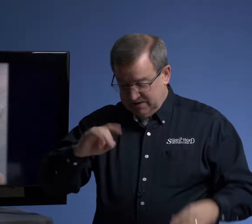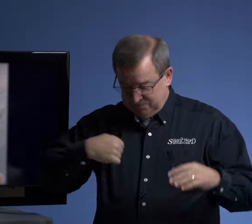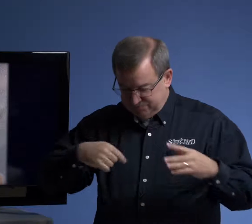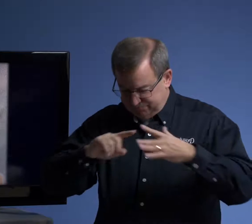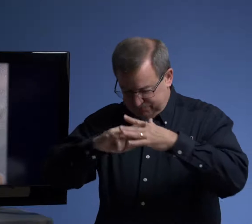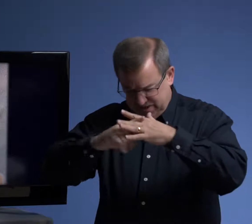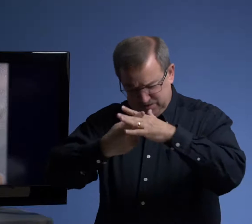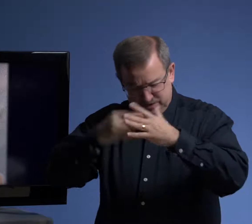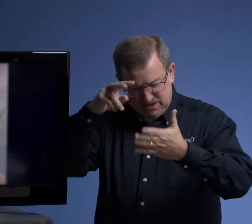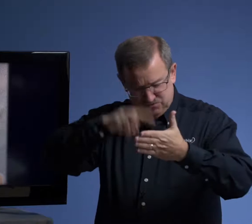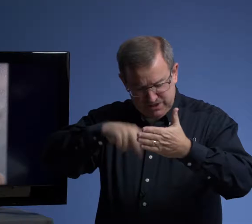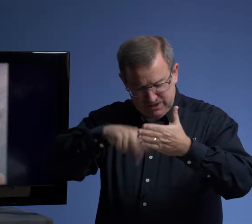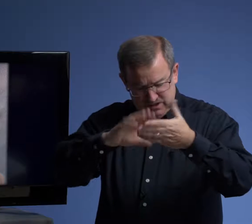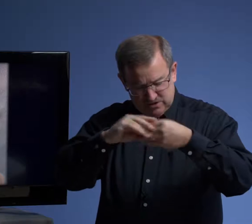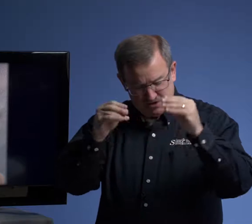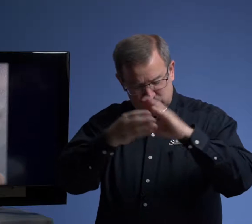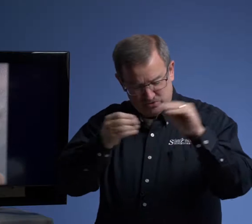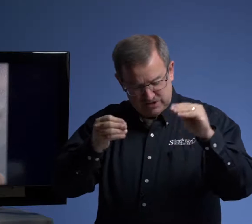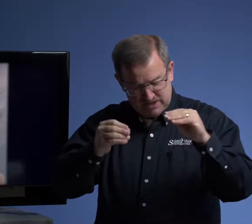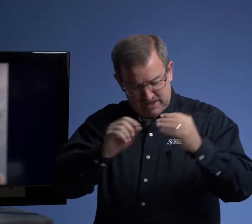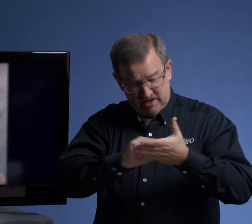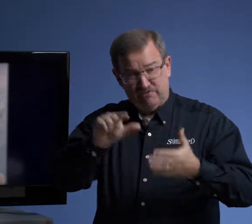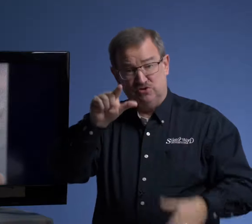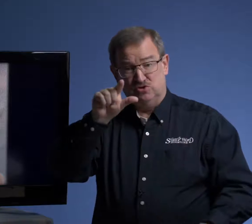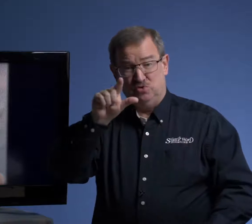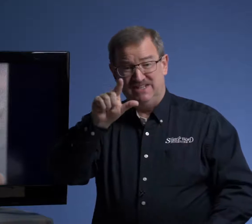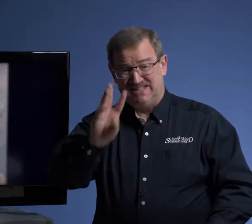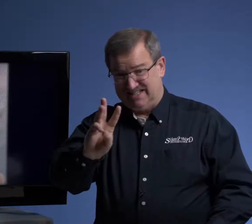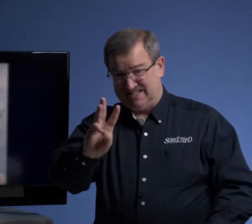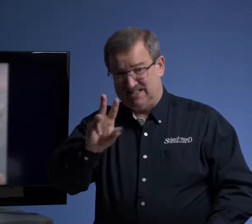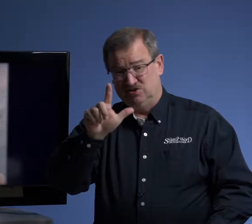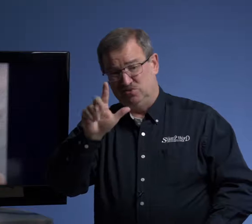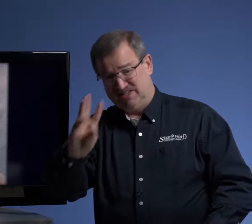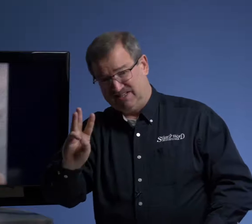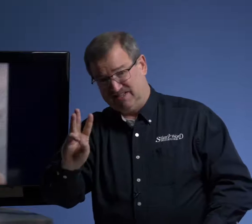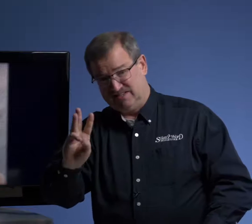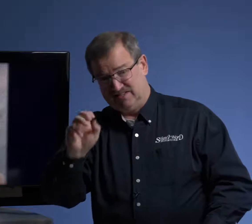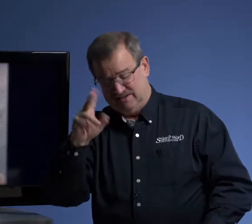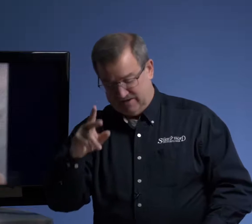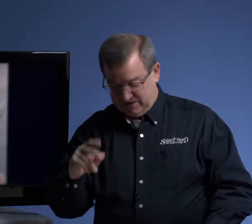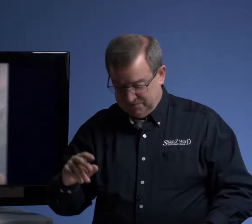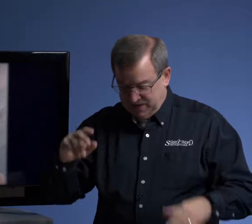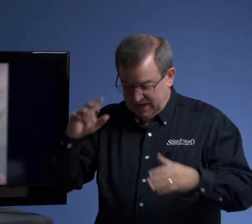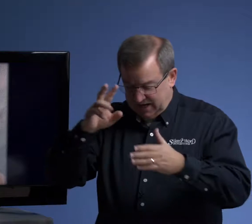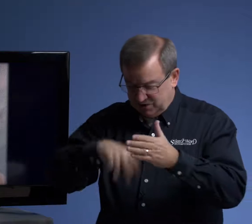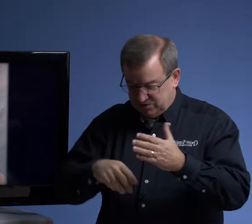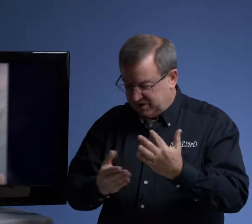I'm going to begin reading this story in verse 26, 26. All right. And I'm going to read